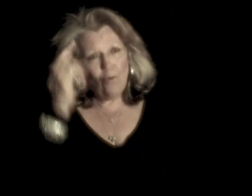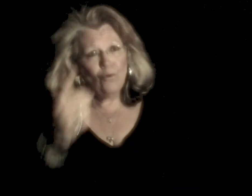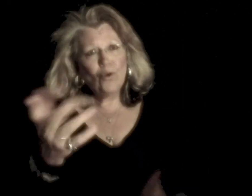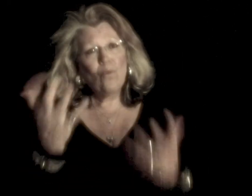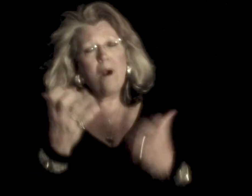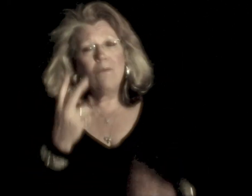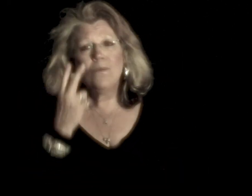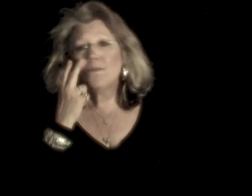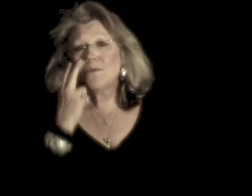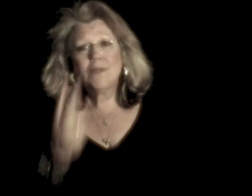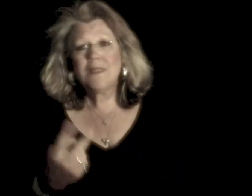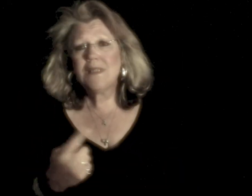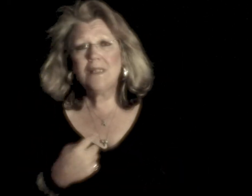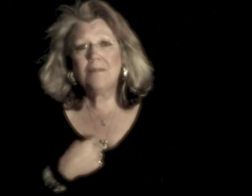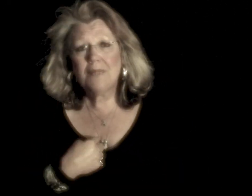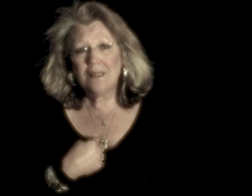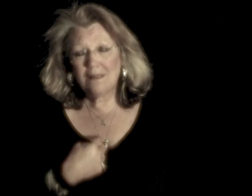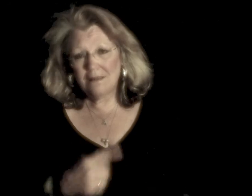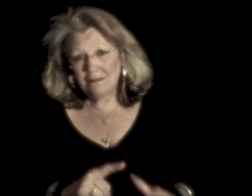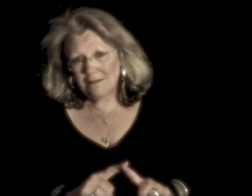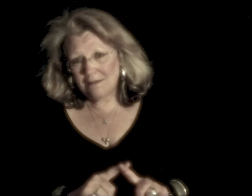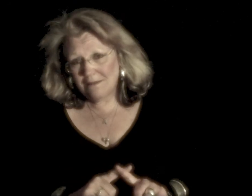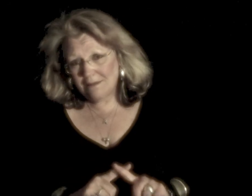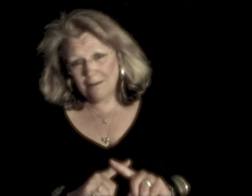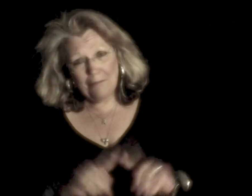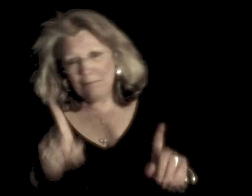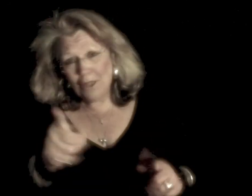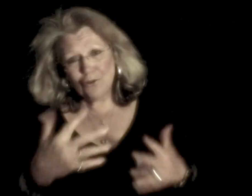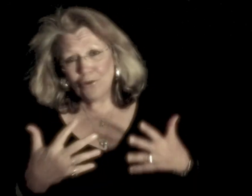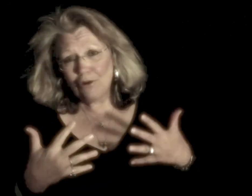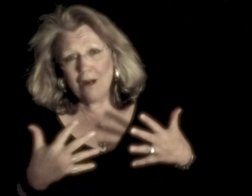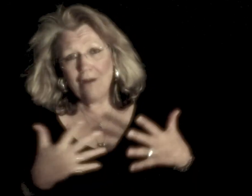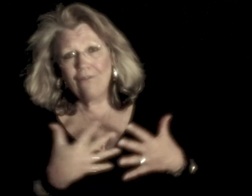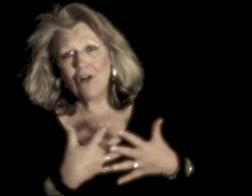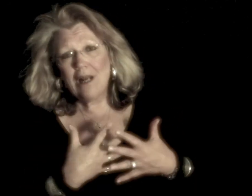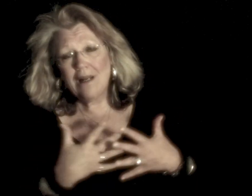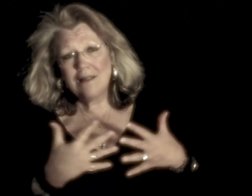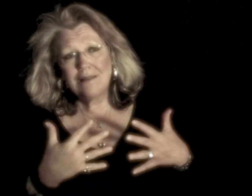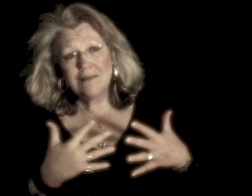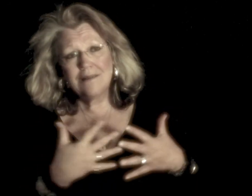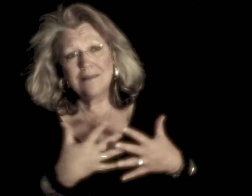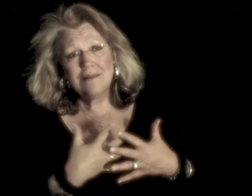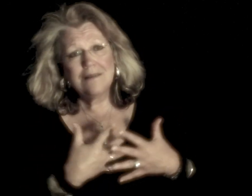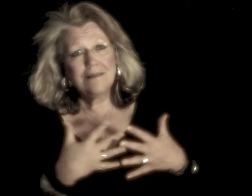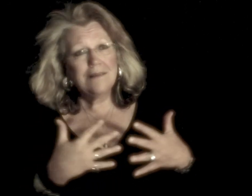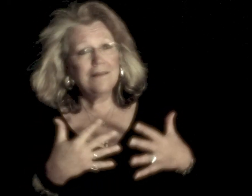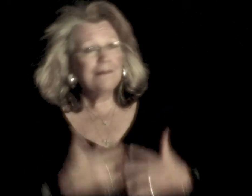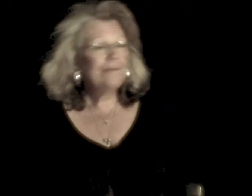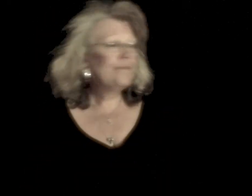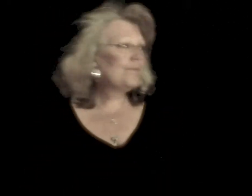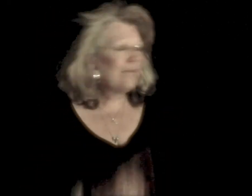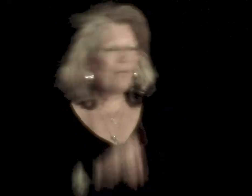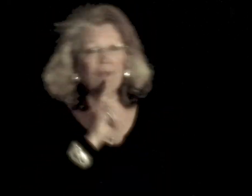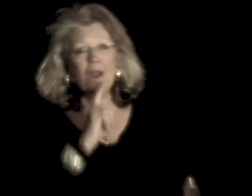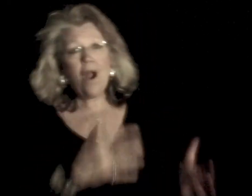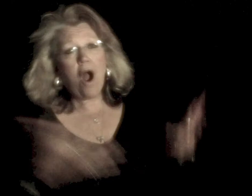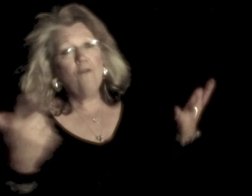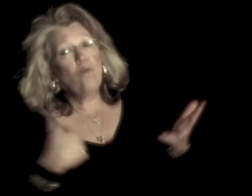You want to see me, but you're afraid of what